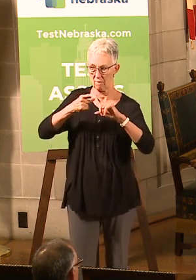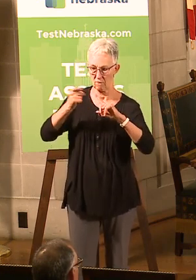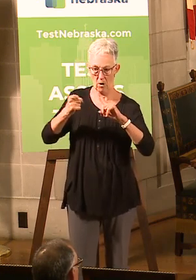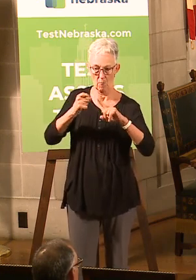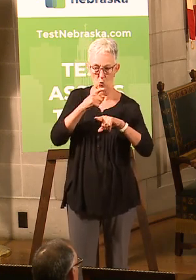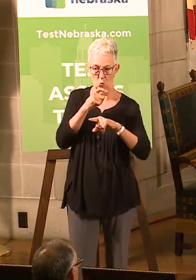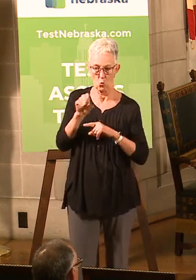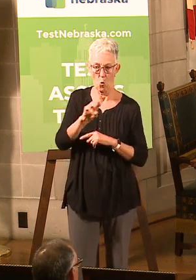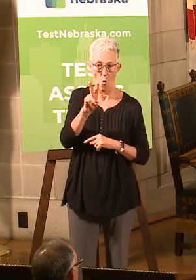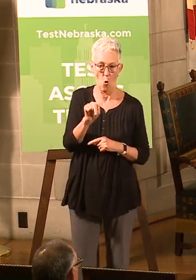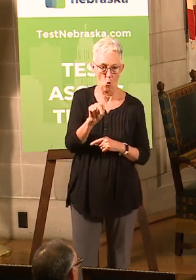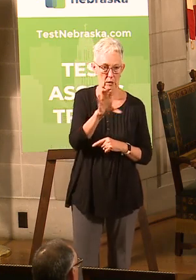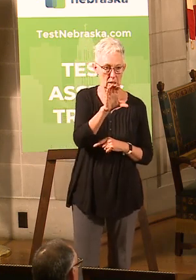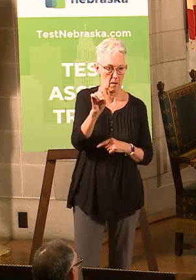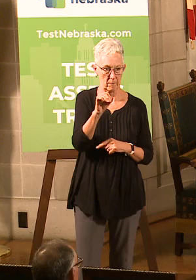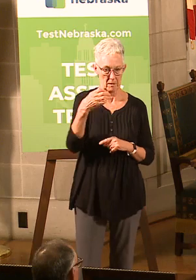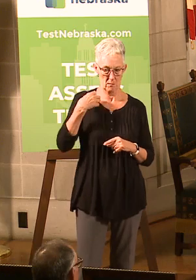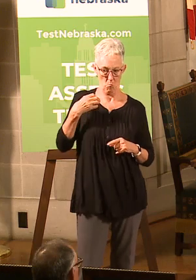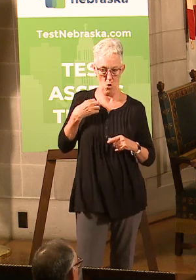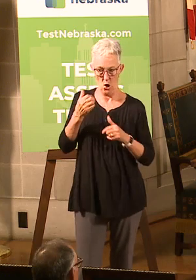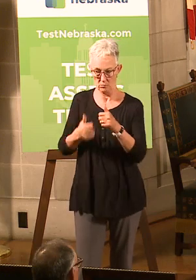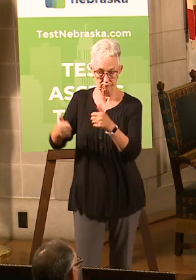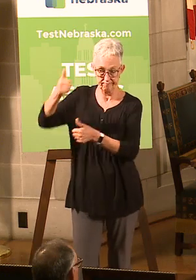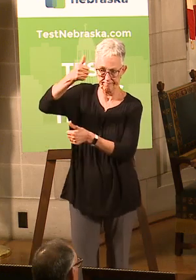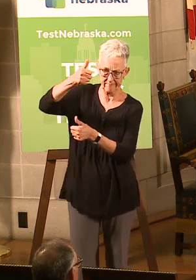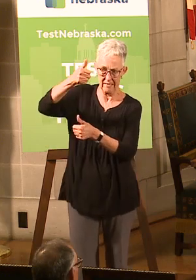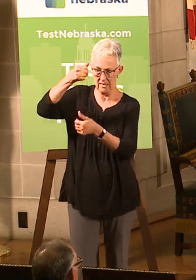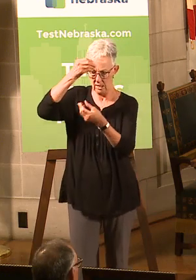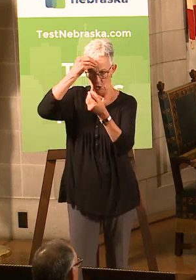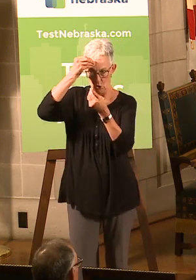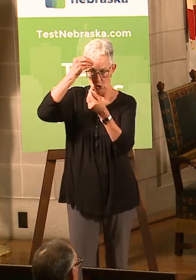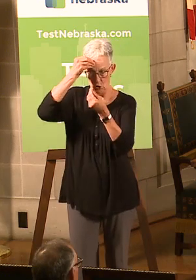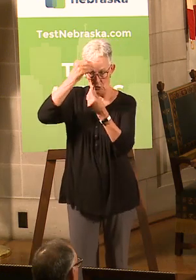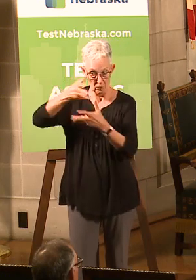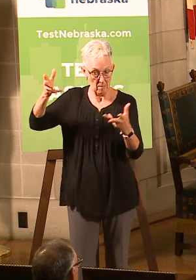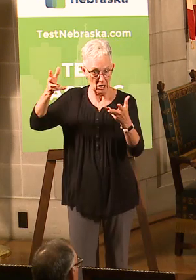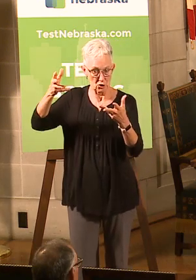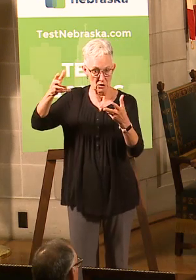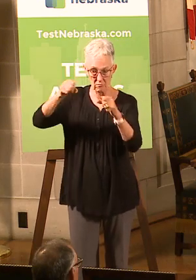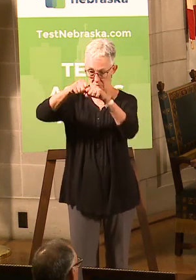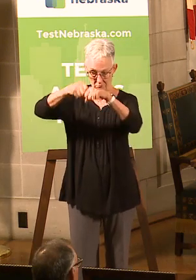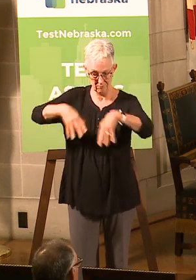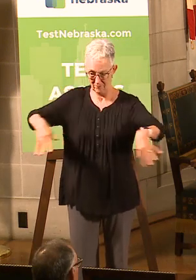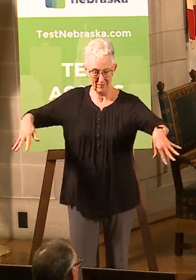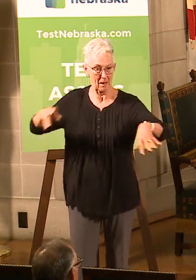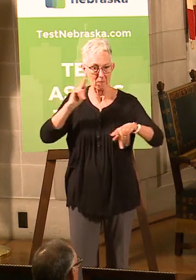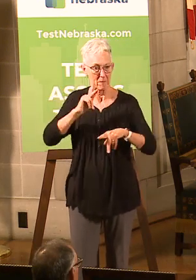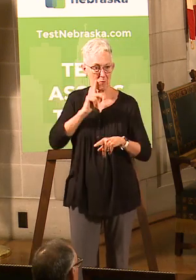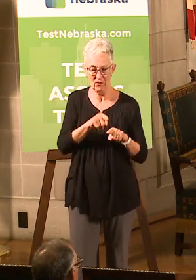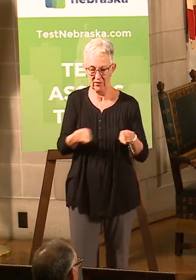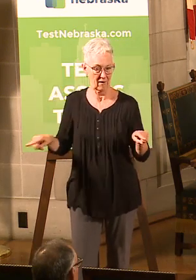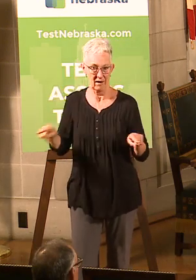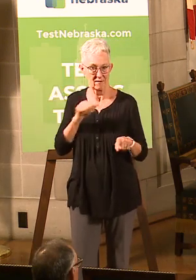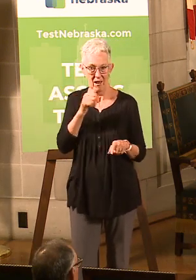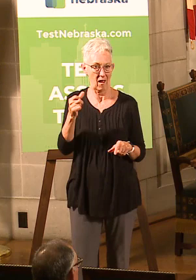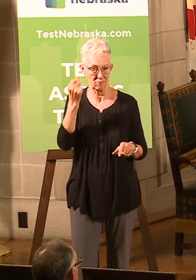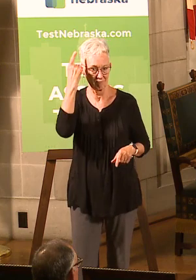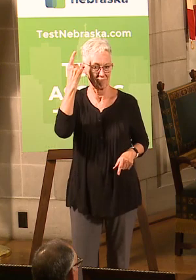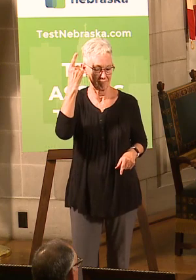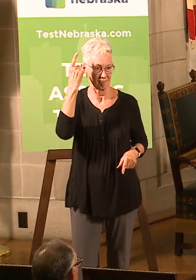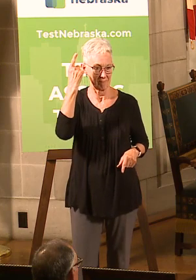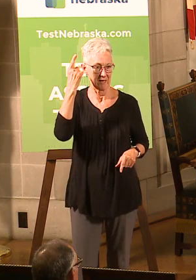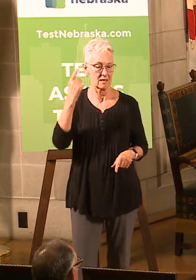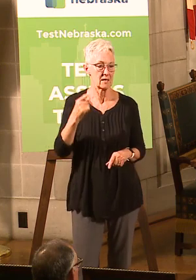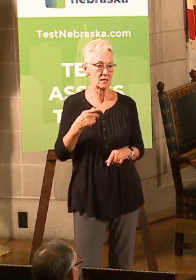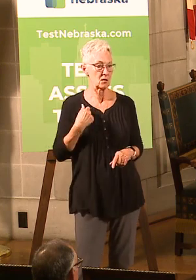there's more room for improvement of being able to do that, but we kind of knew that already. We knew that all these plants were at different stages with regard to implementing social